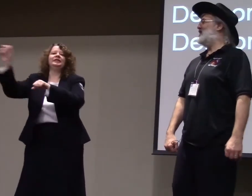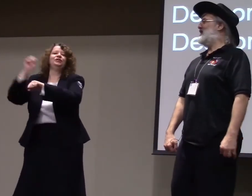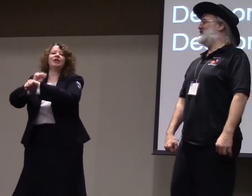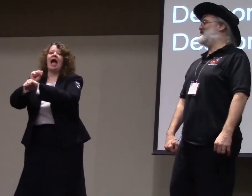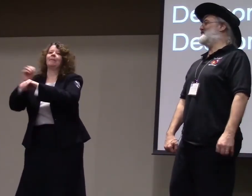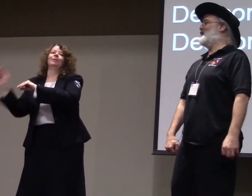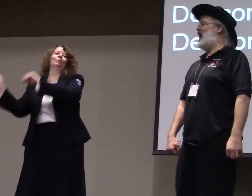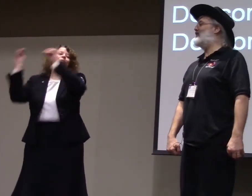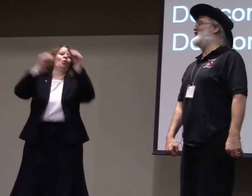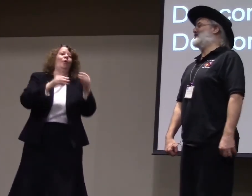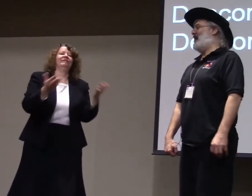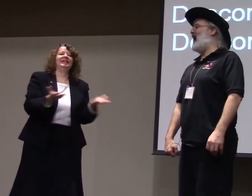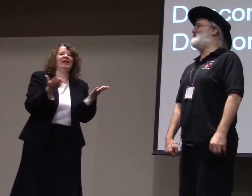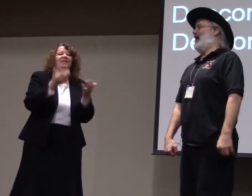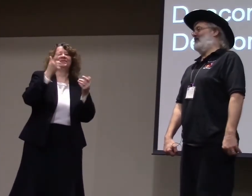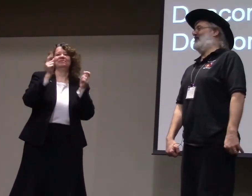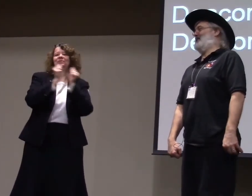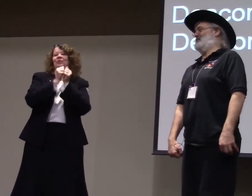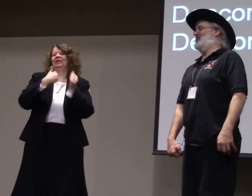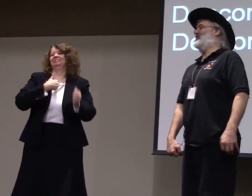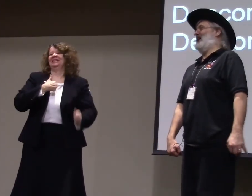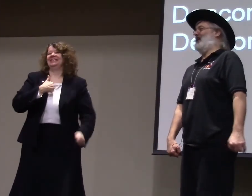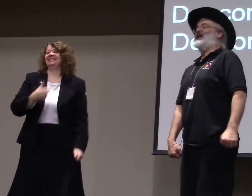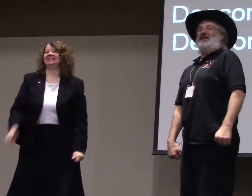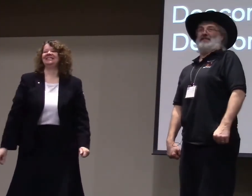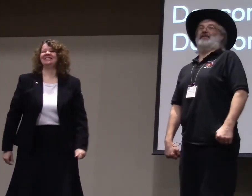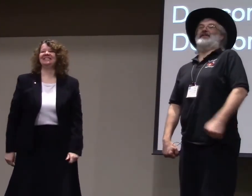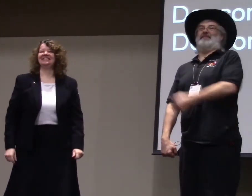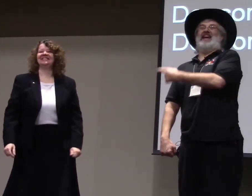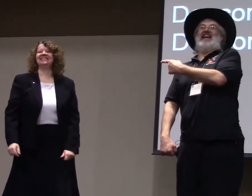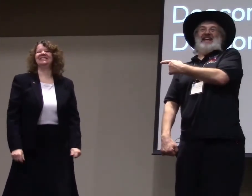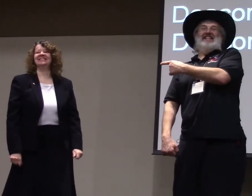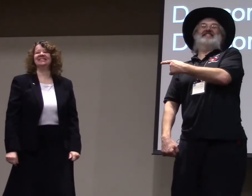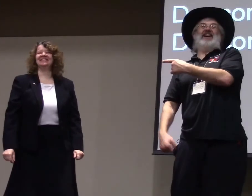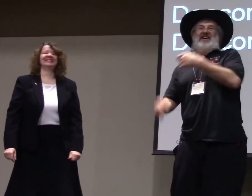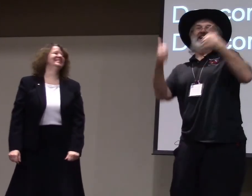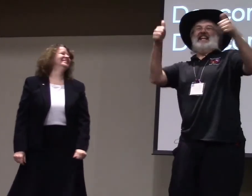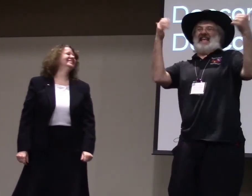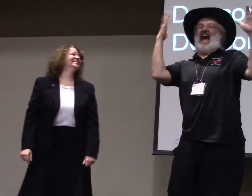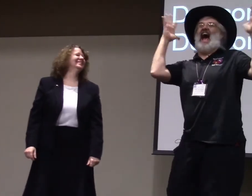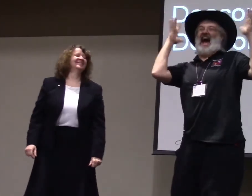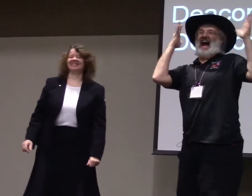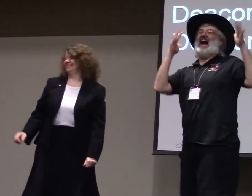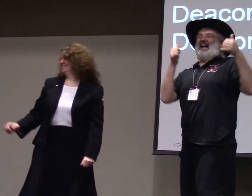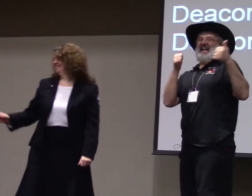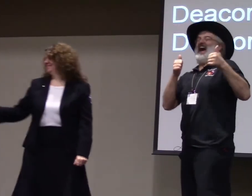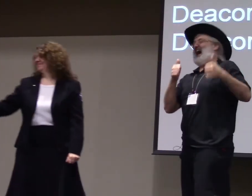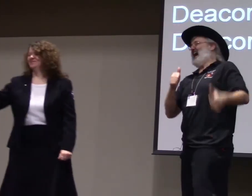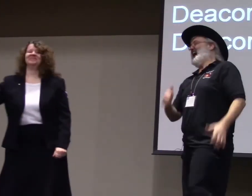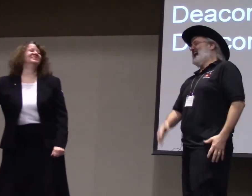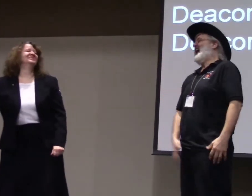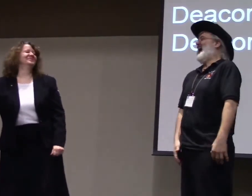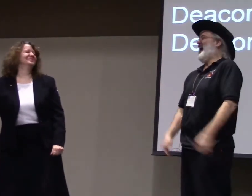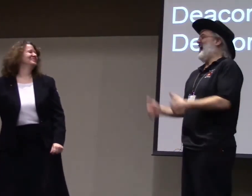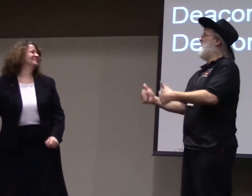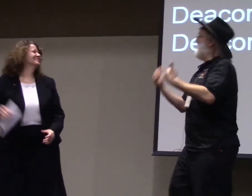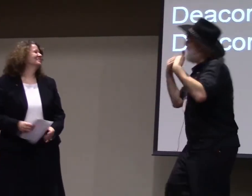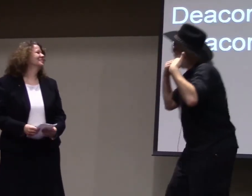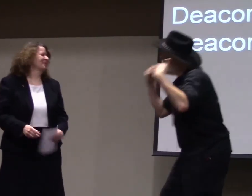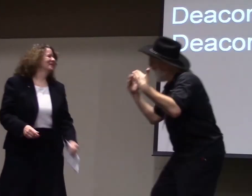his, his weather, his job, everything to move here to be with me. So, yeah. Yeah. Thank